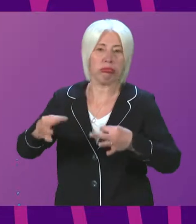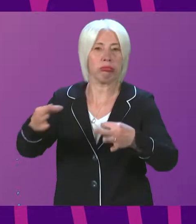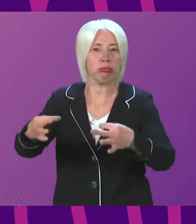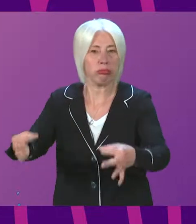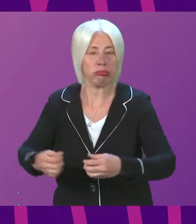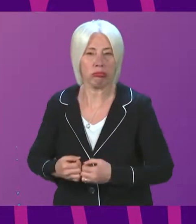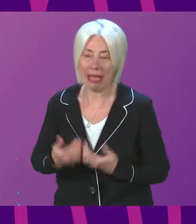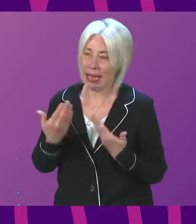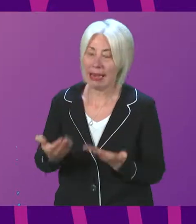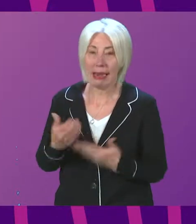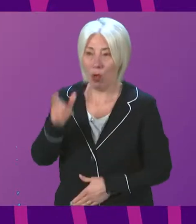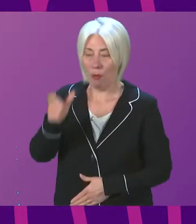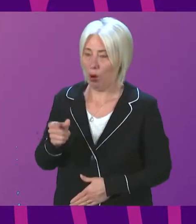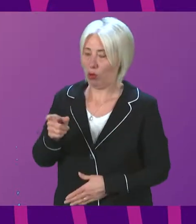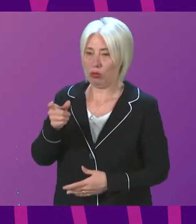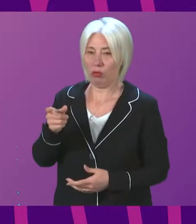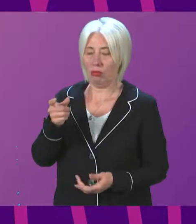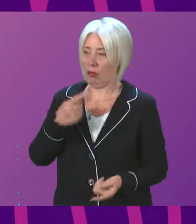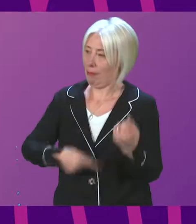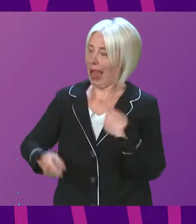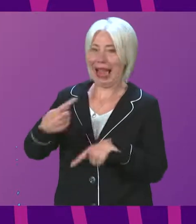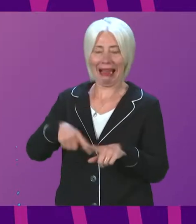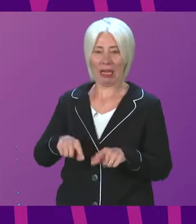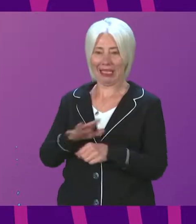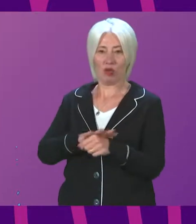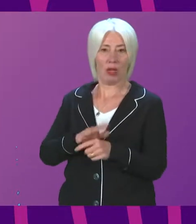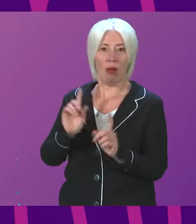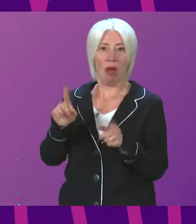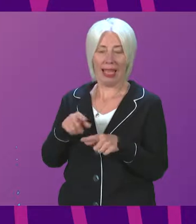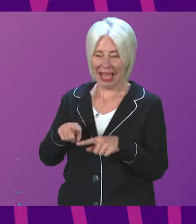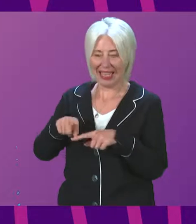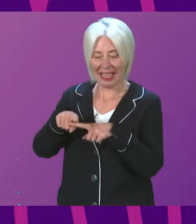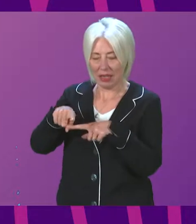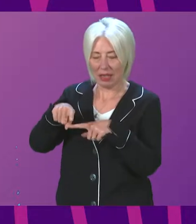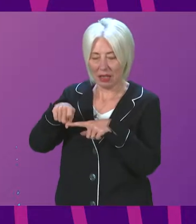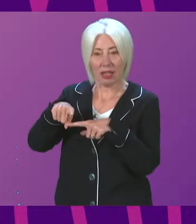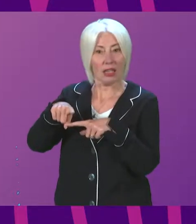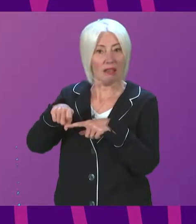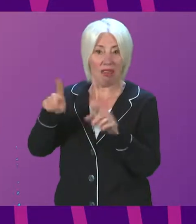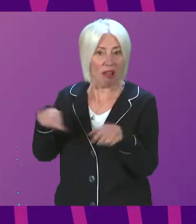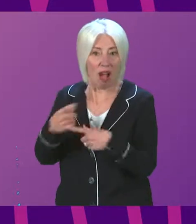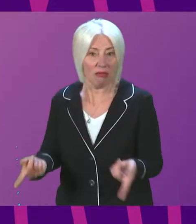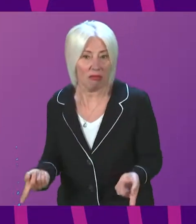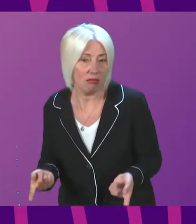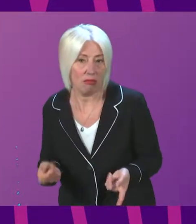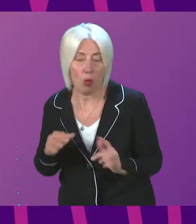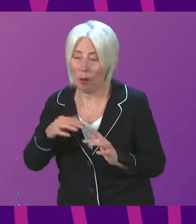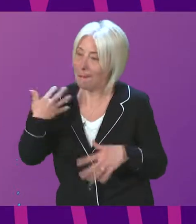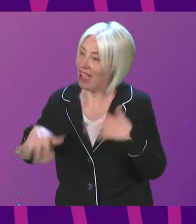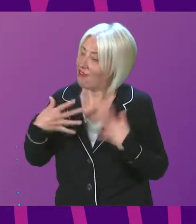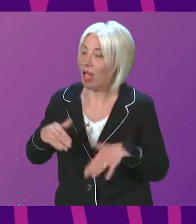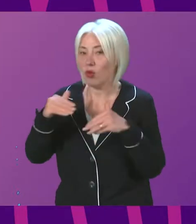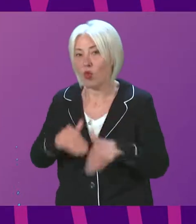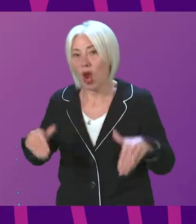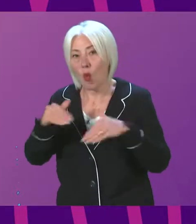Alan is now back to square one. He cannot even bend his knee. He will need to endure the painful wait for treatment